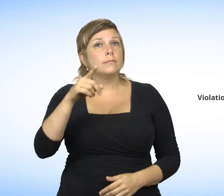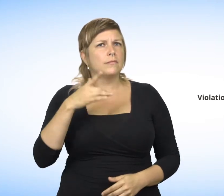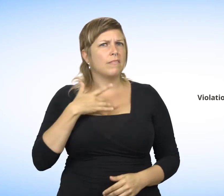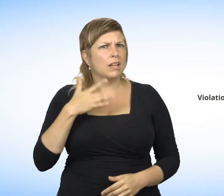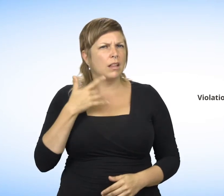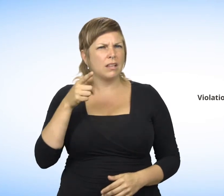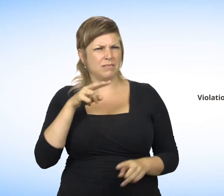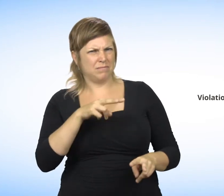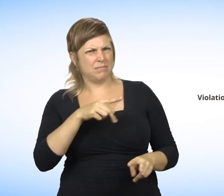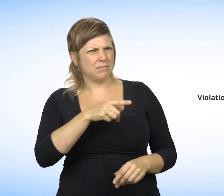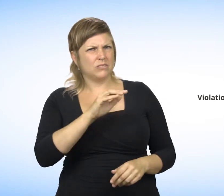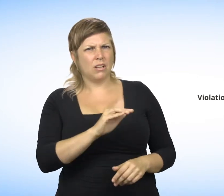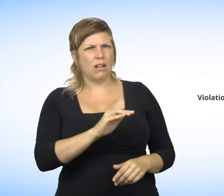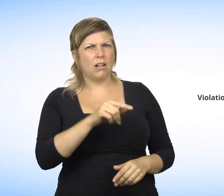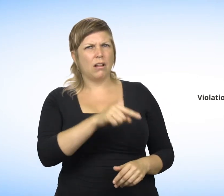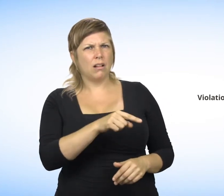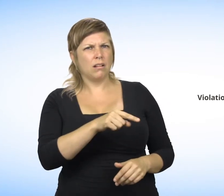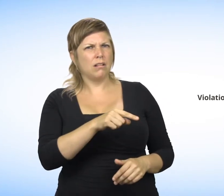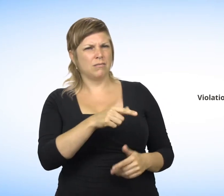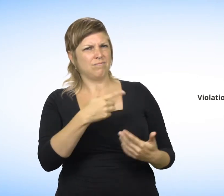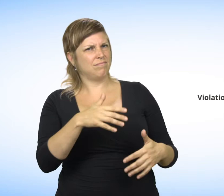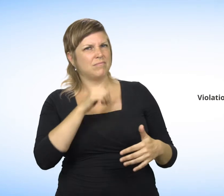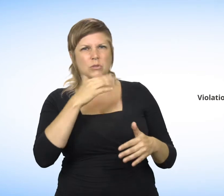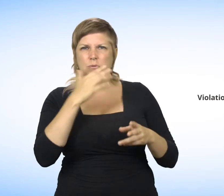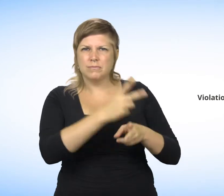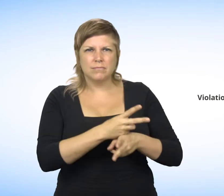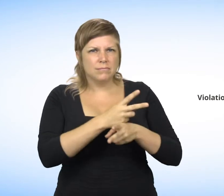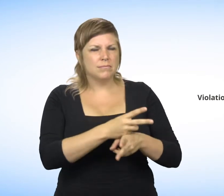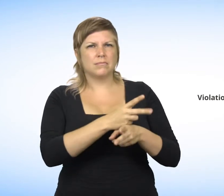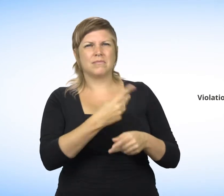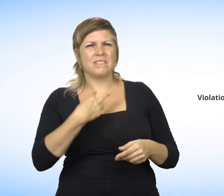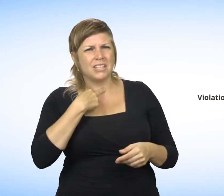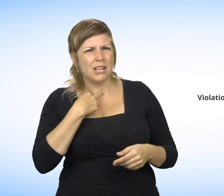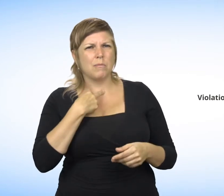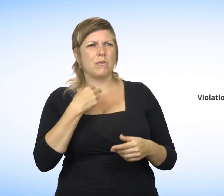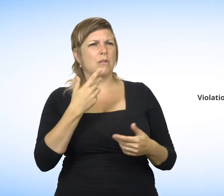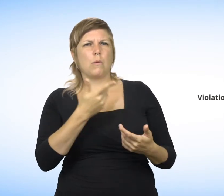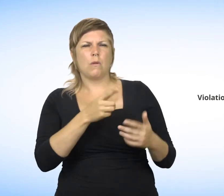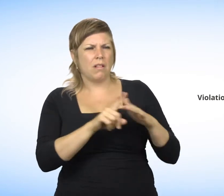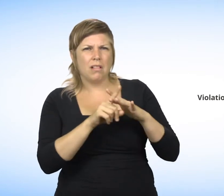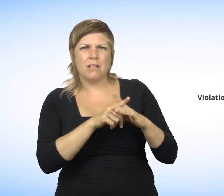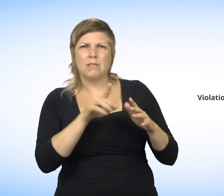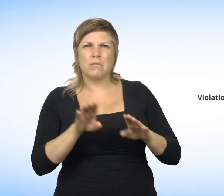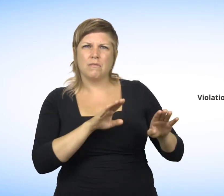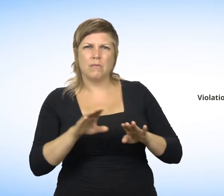Please note that if you believe that a child is being mistreated or neglected, or if you believe the child displays serious behavioral